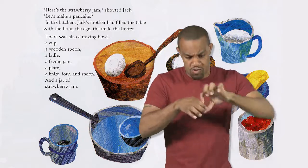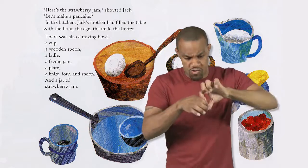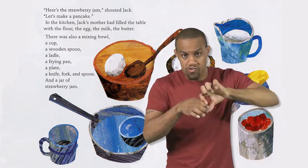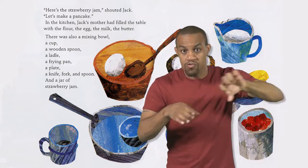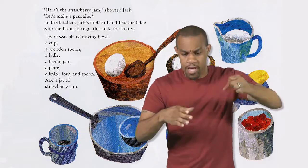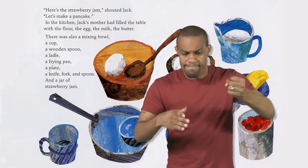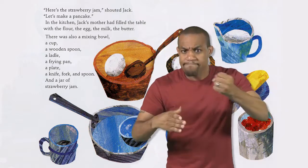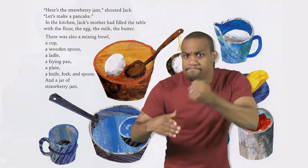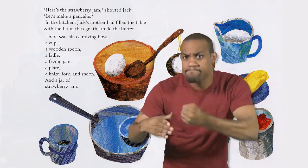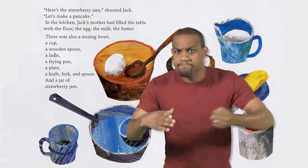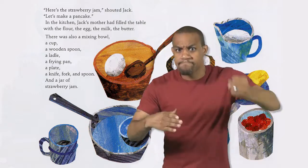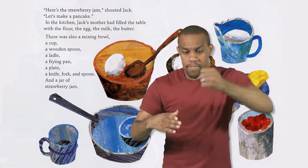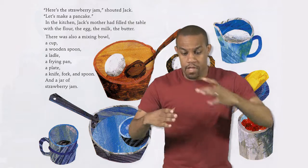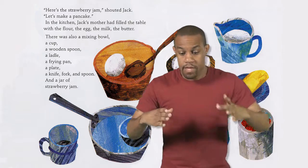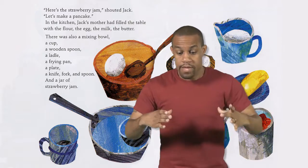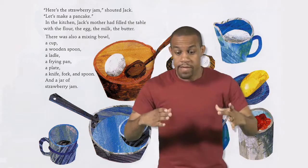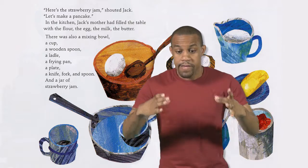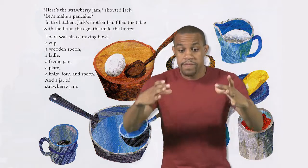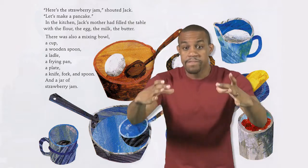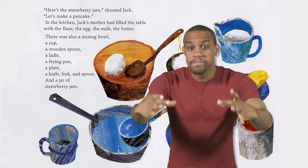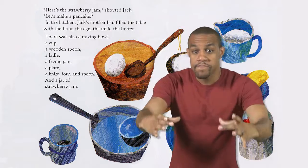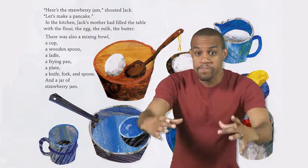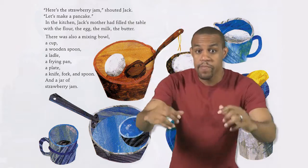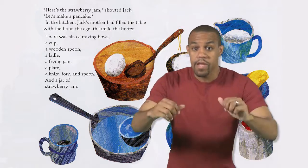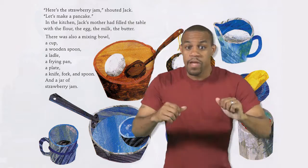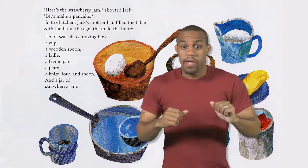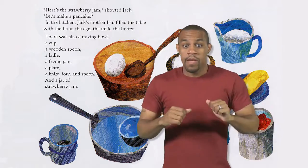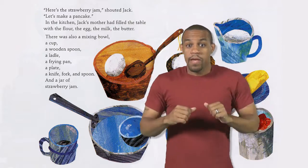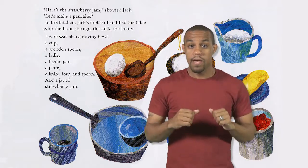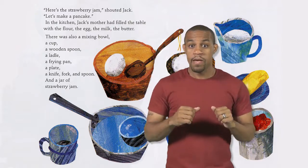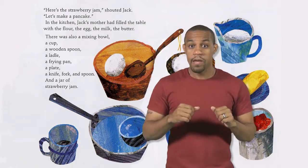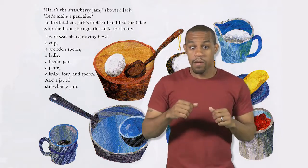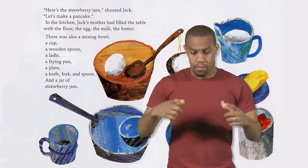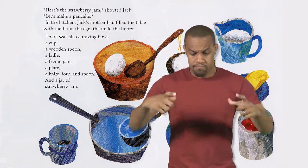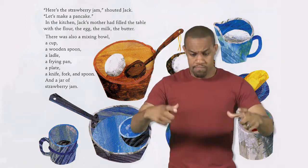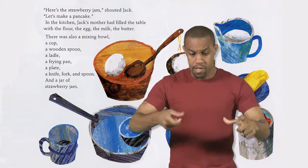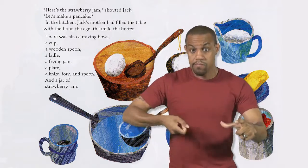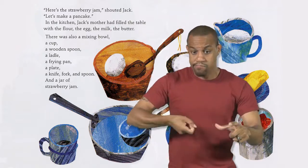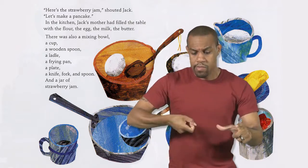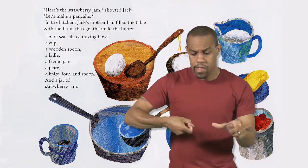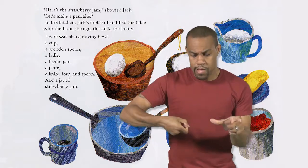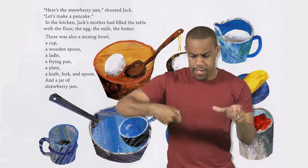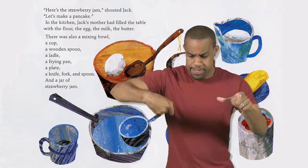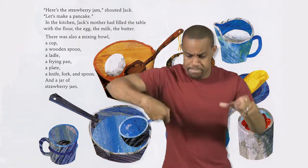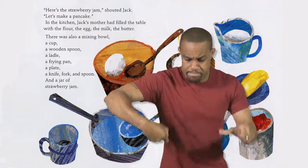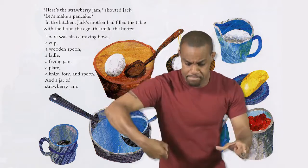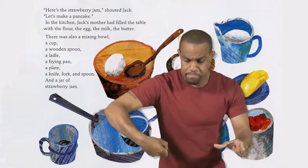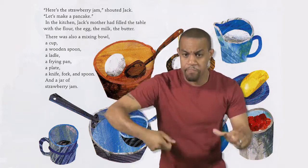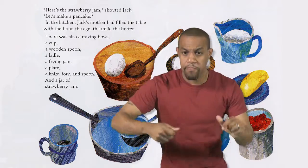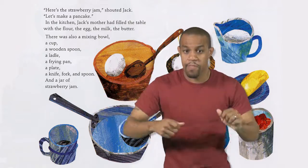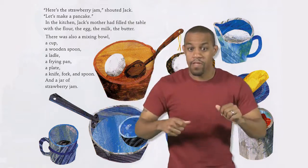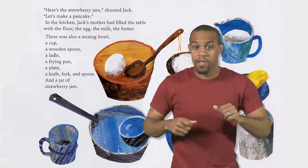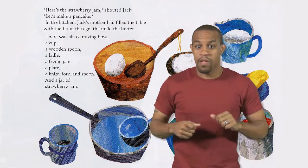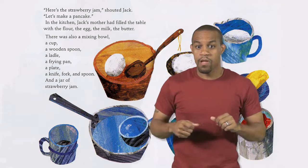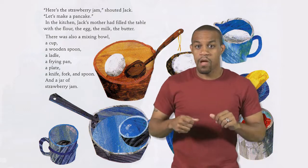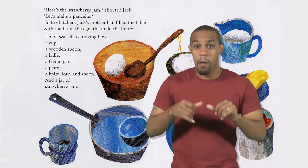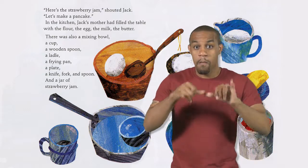mixing bowl, a cup, a wooden spoon, a ladle, a frying pan, a plate,